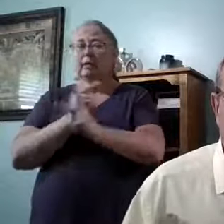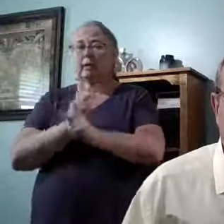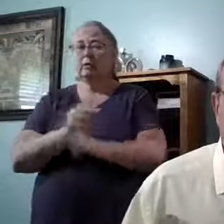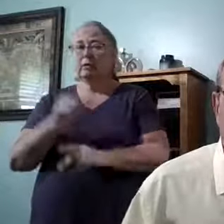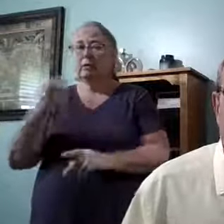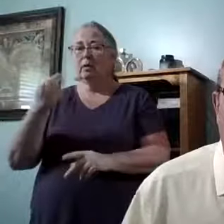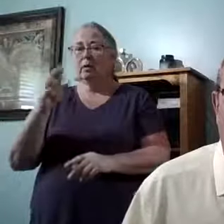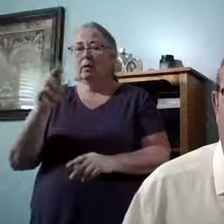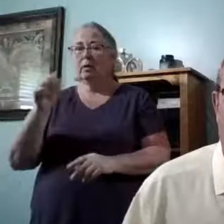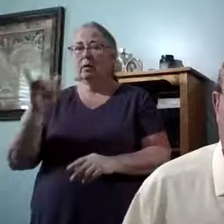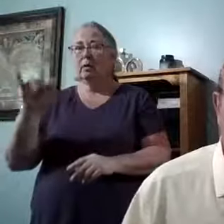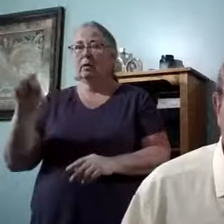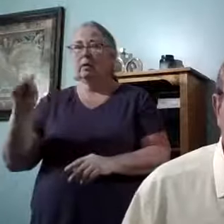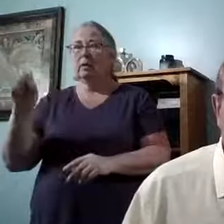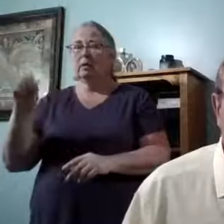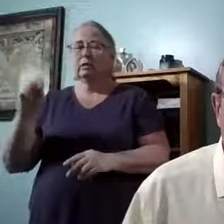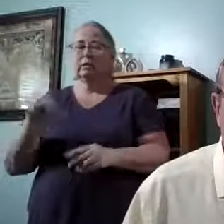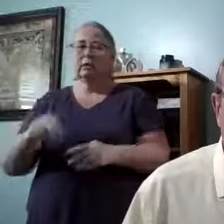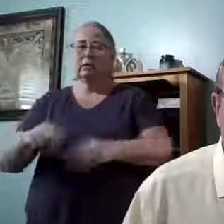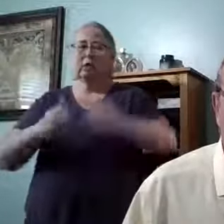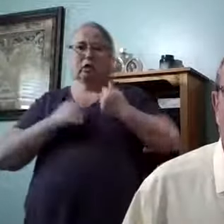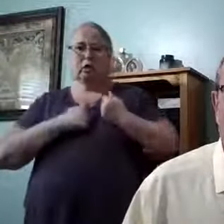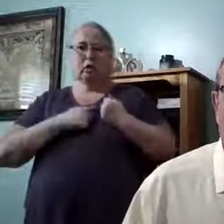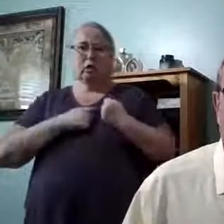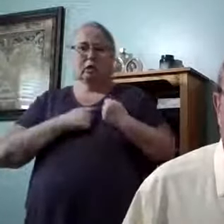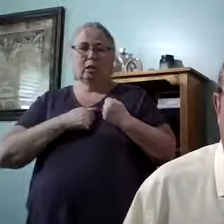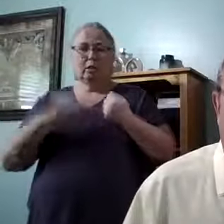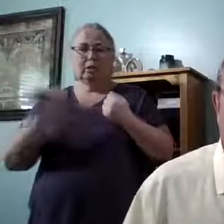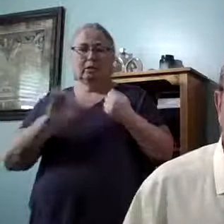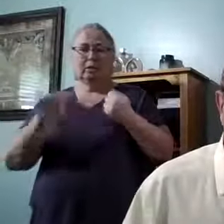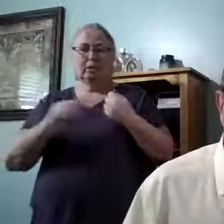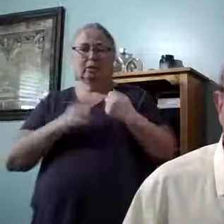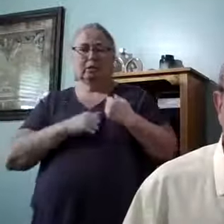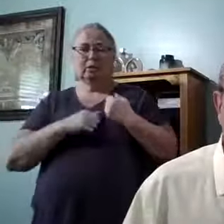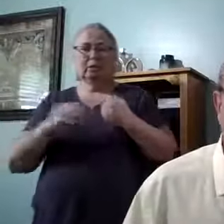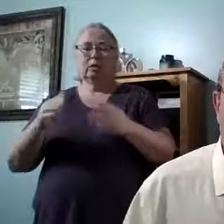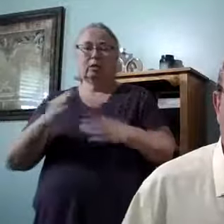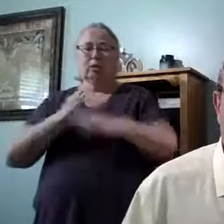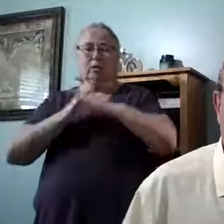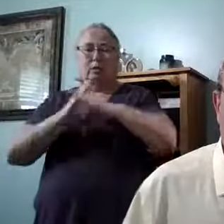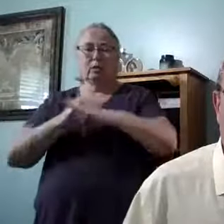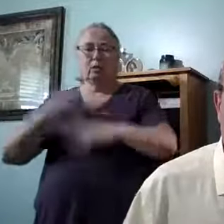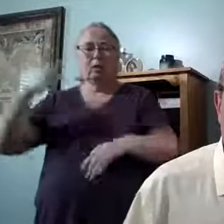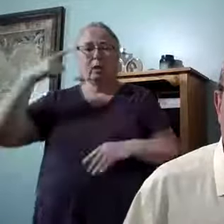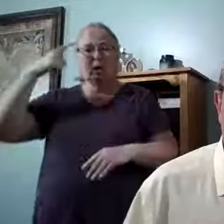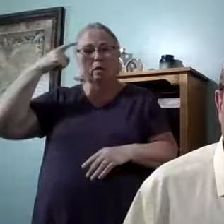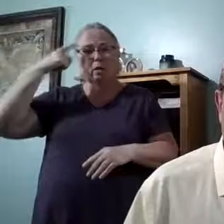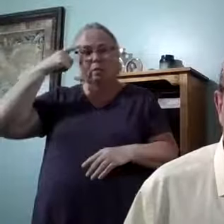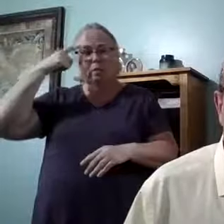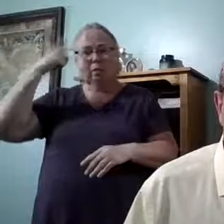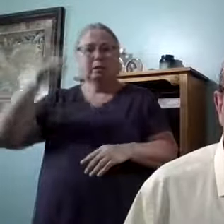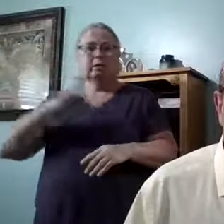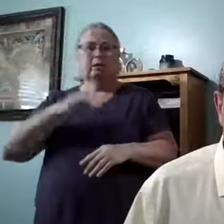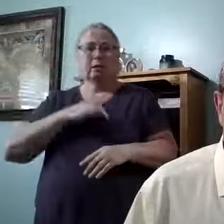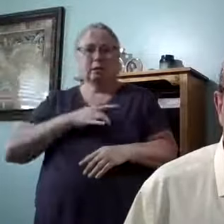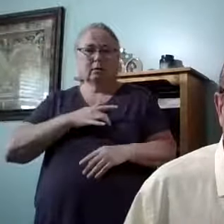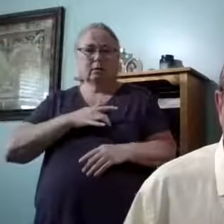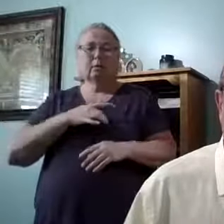guard, like a soldier, your hearts and minds through Christ Jesus.